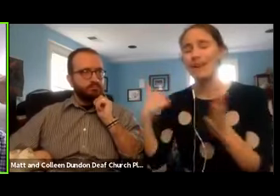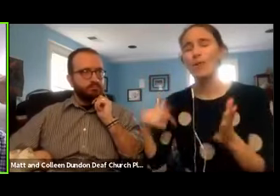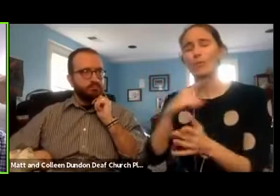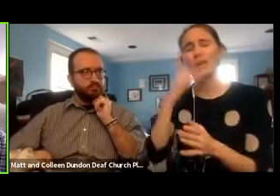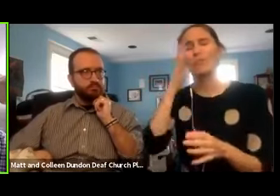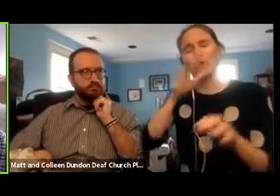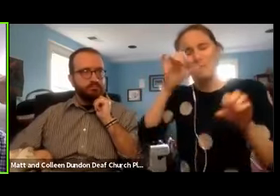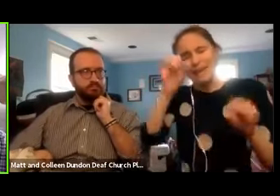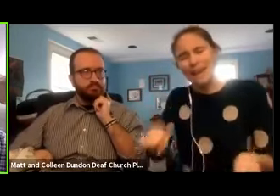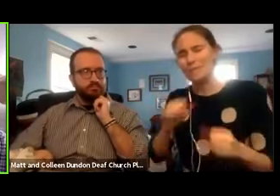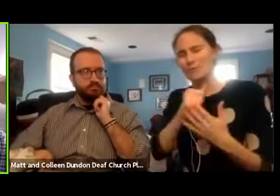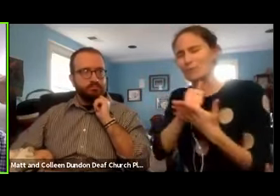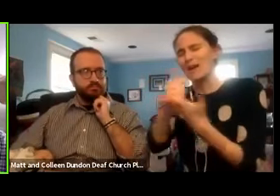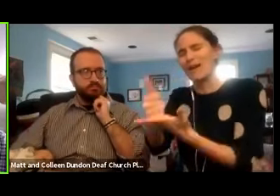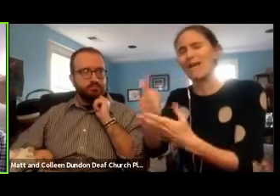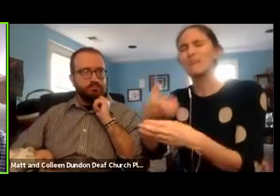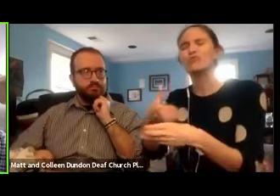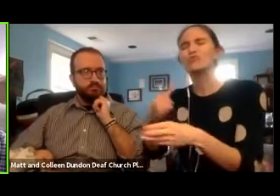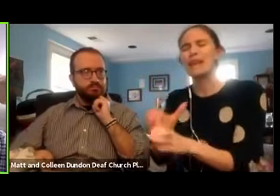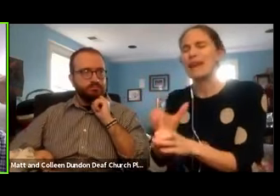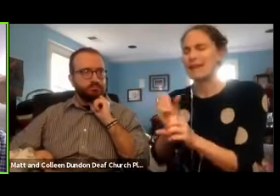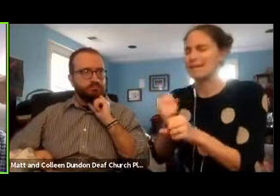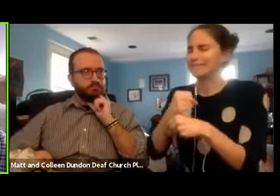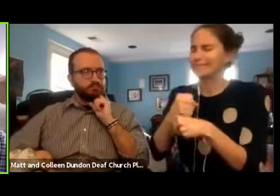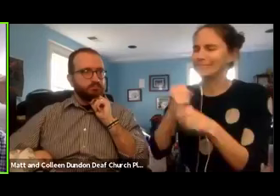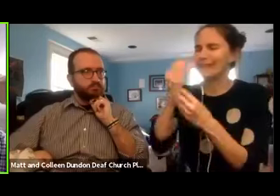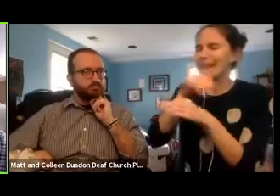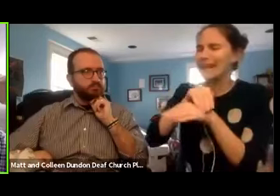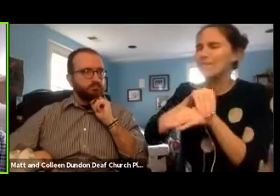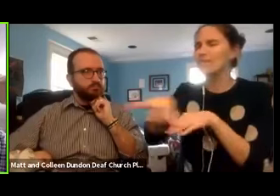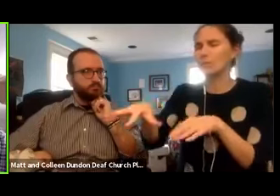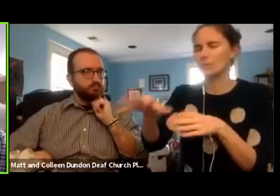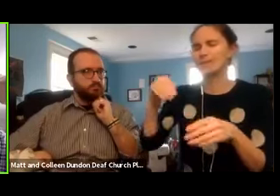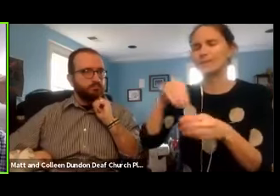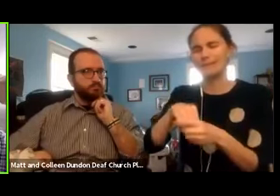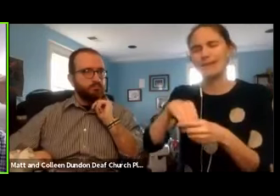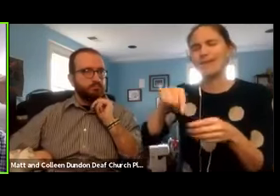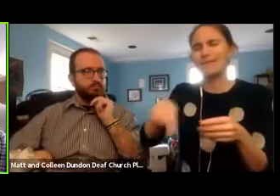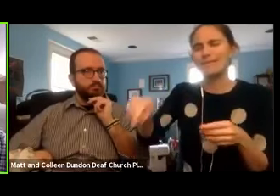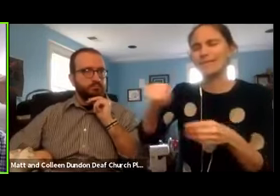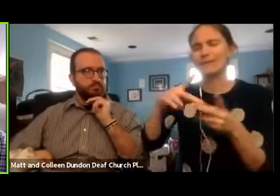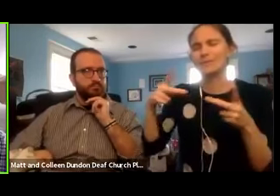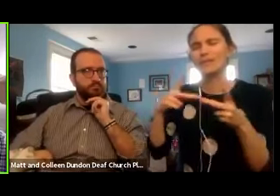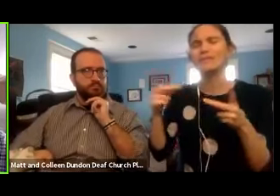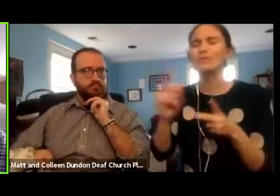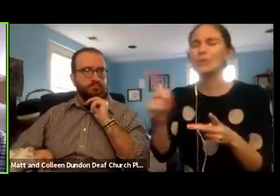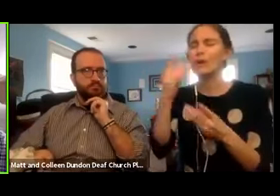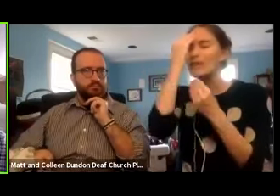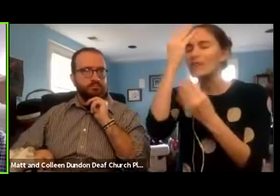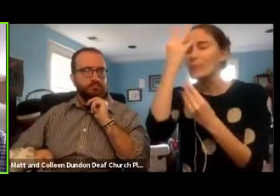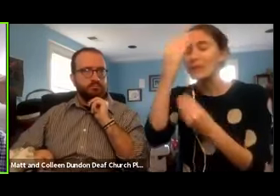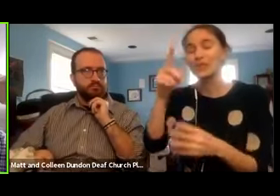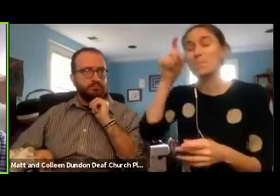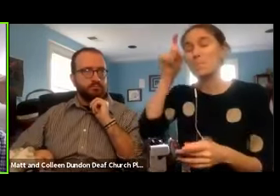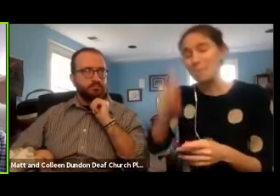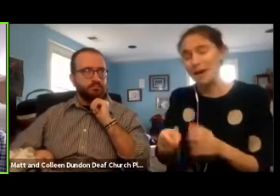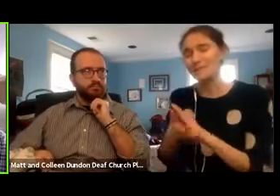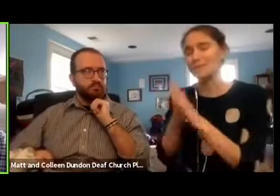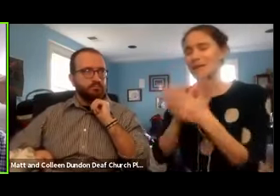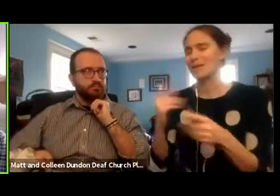able to help create influence in these places where their information has to become accurate.